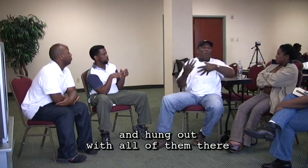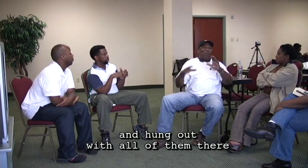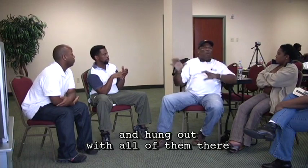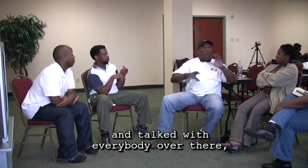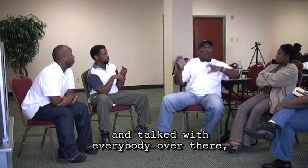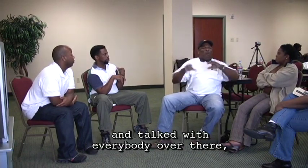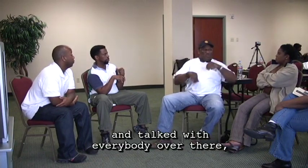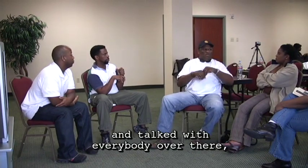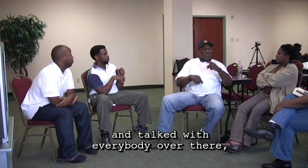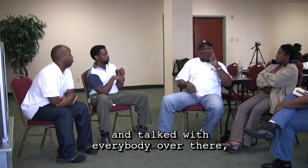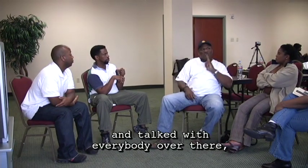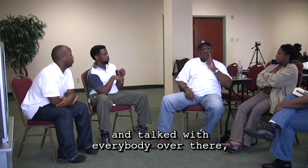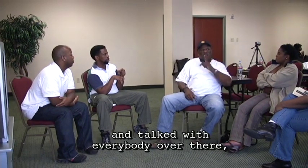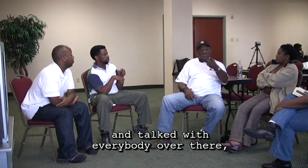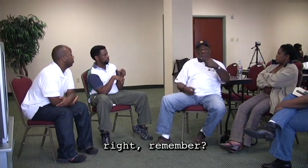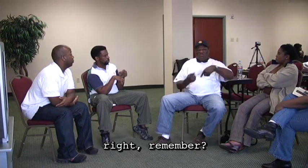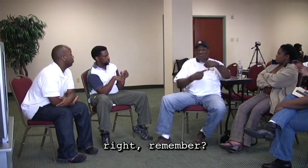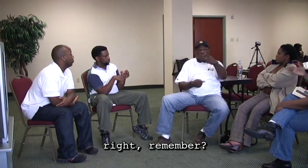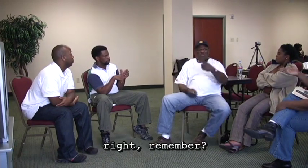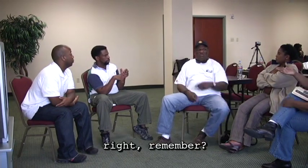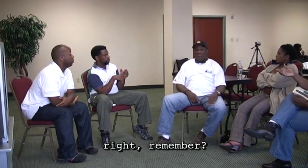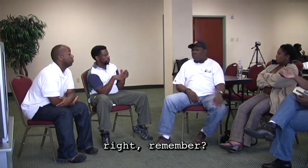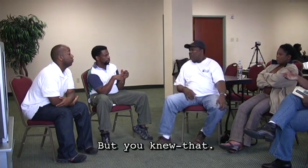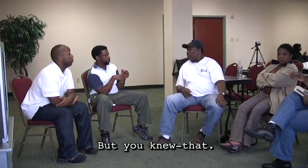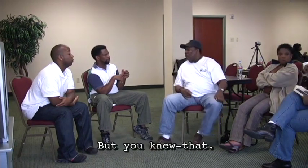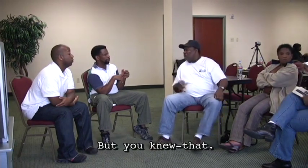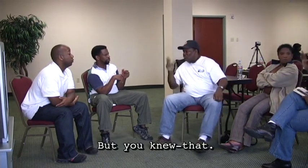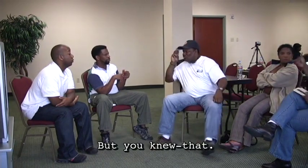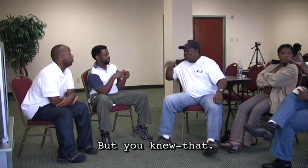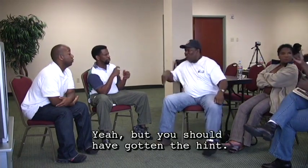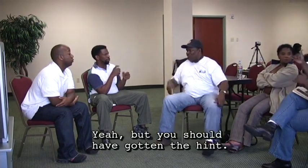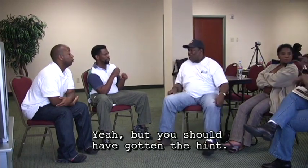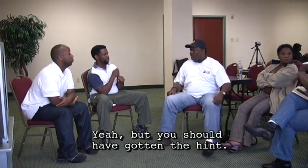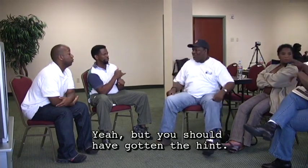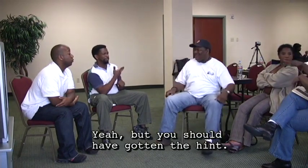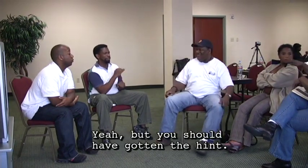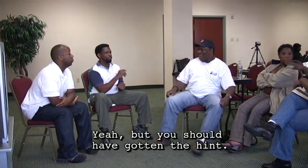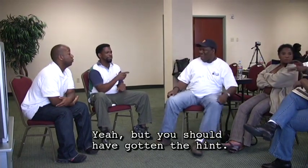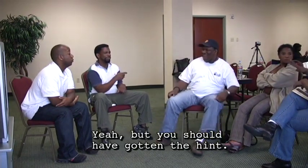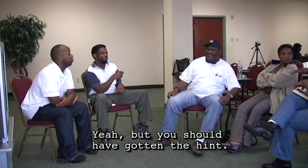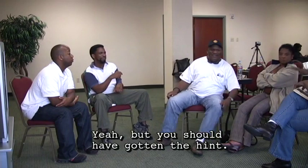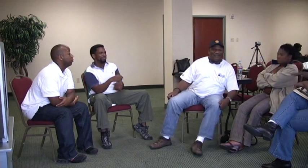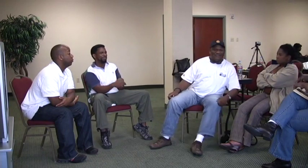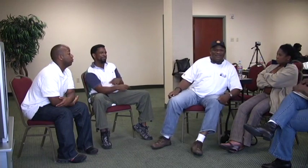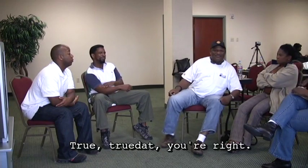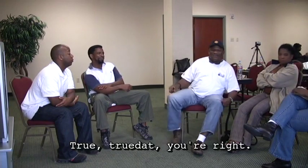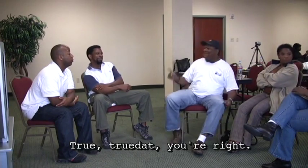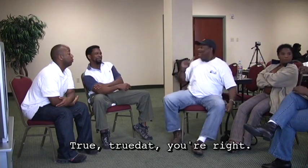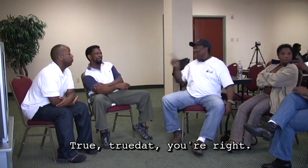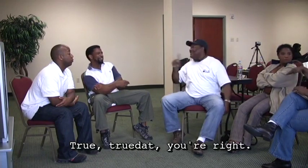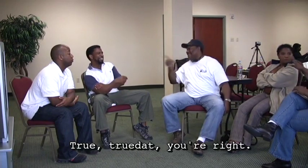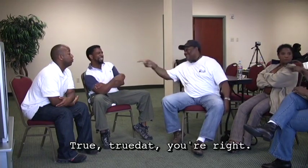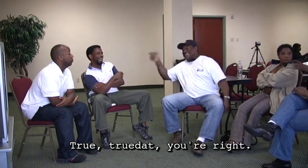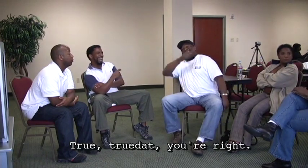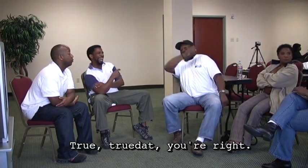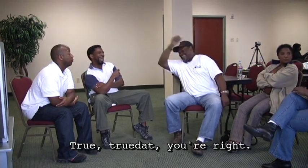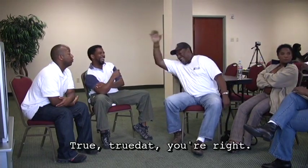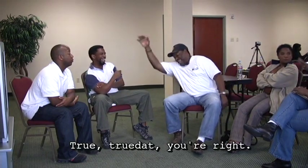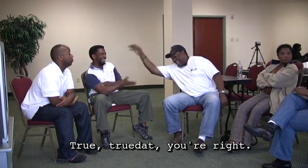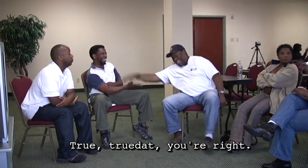them there, talked with everybody over there, right? But you knew that, though. Yeah, you should have gotten a hint. True, true that,